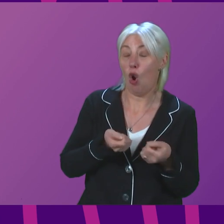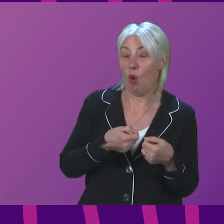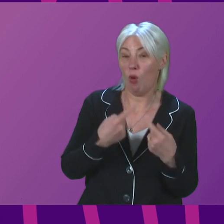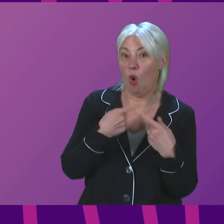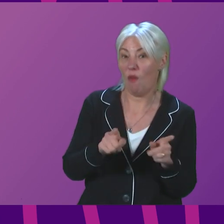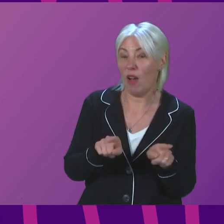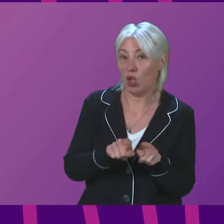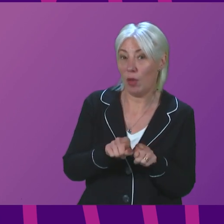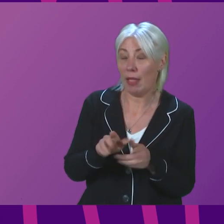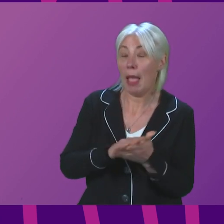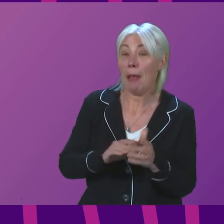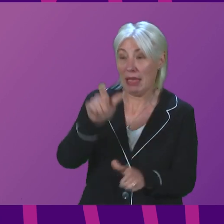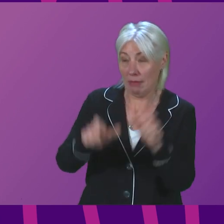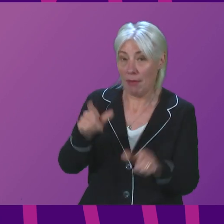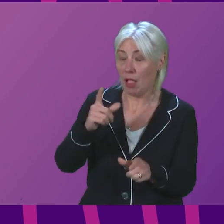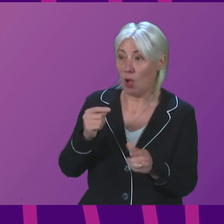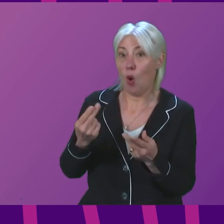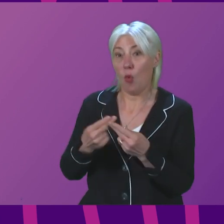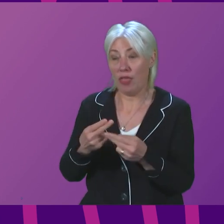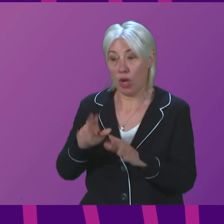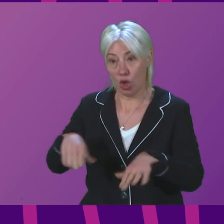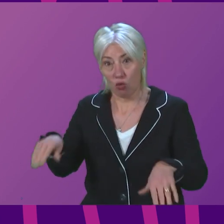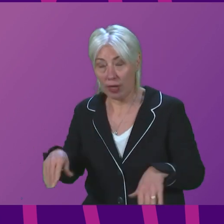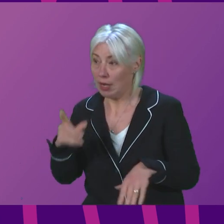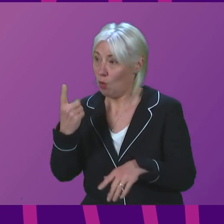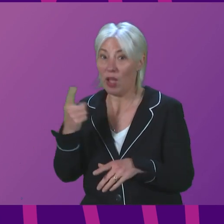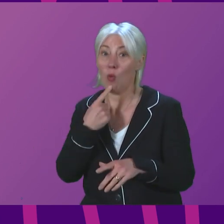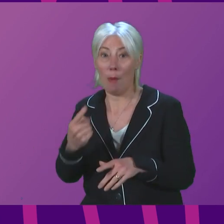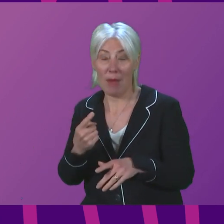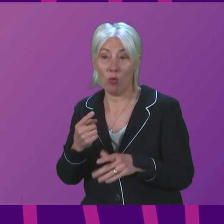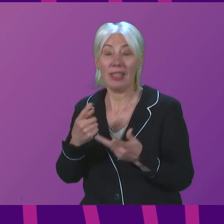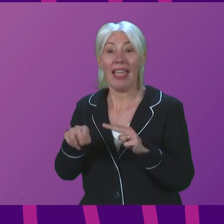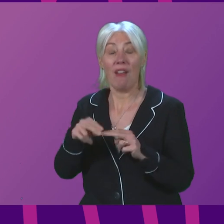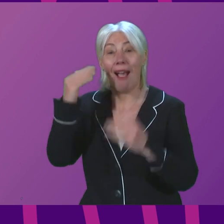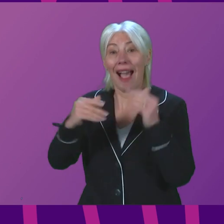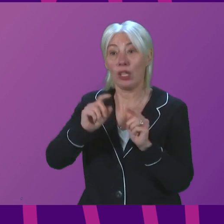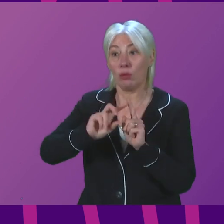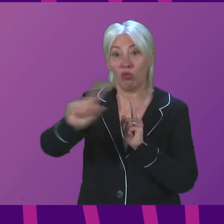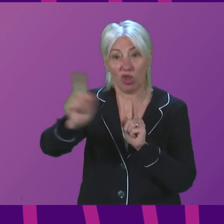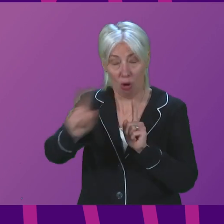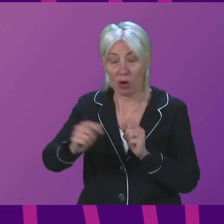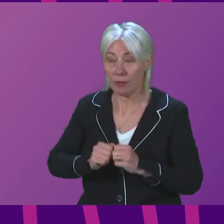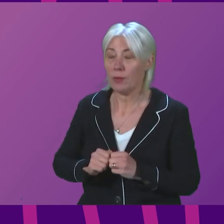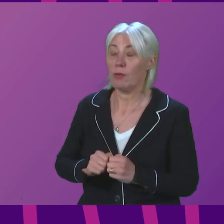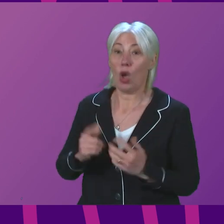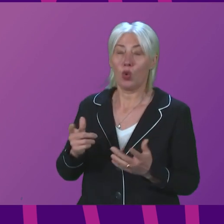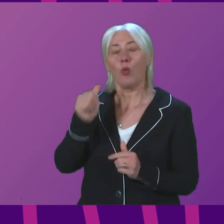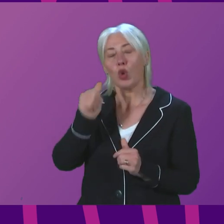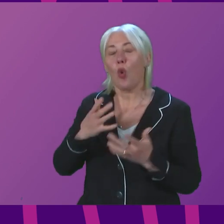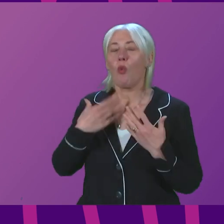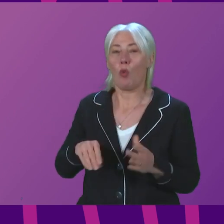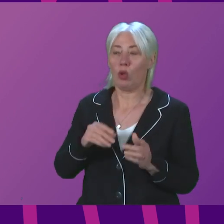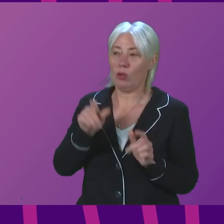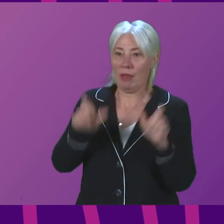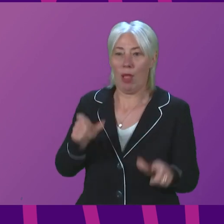£1 return each with each adult. We want people to return to travelling by rail but we know we need to make it affordable